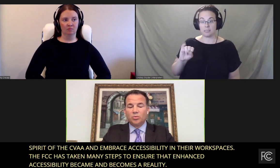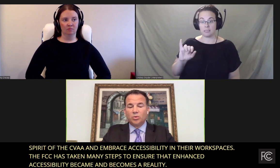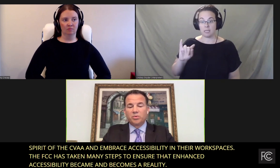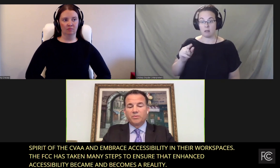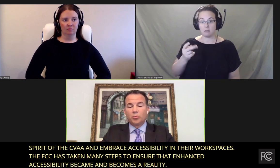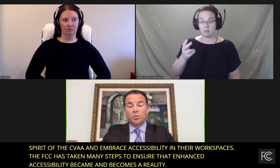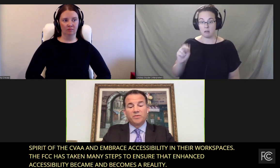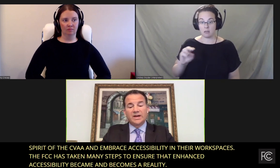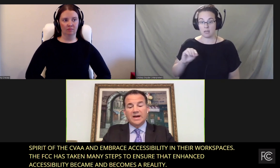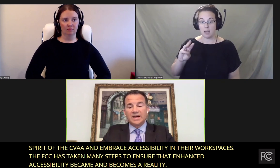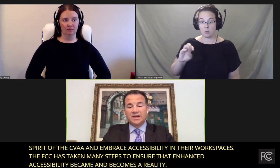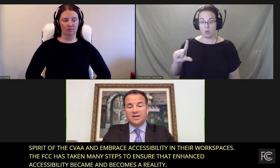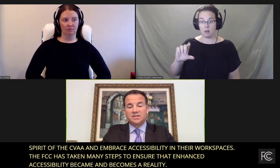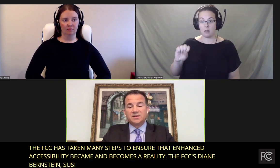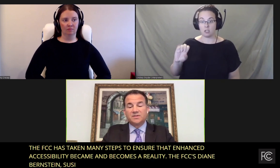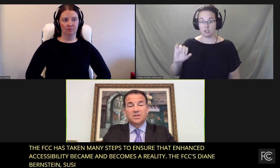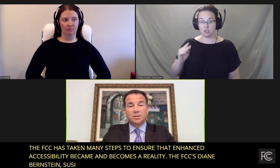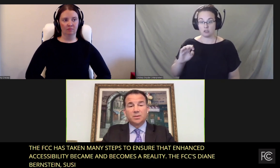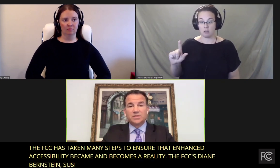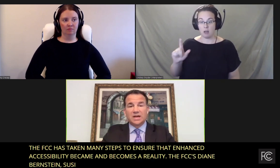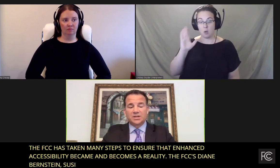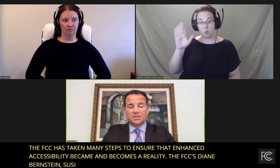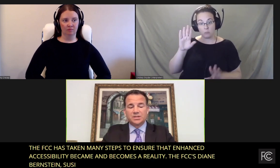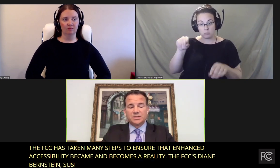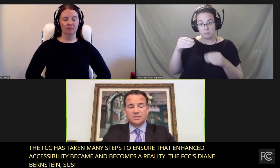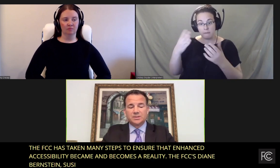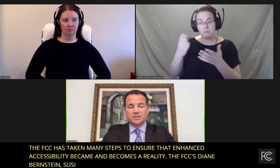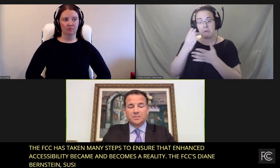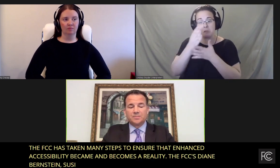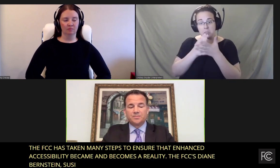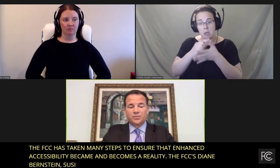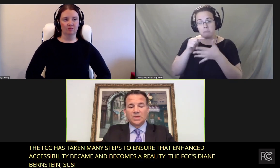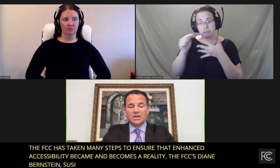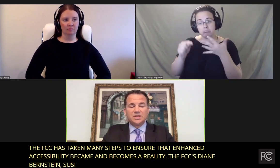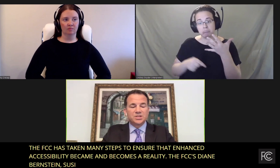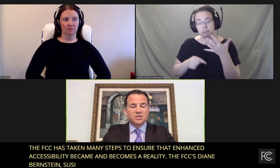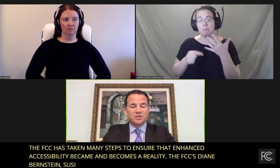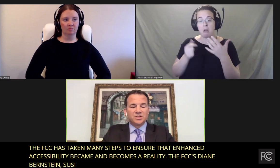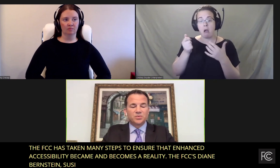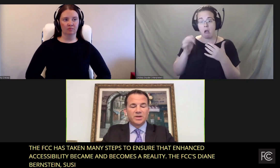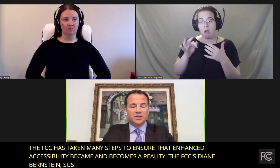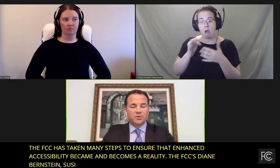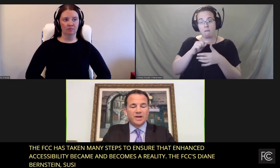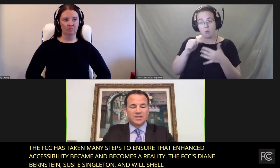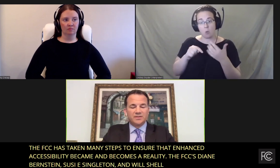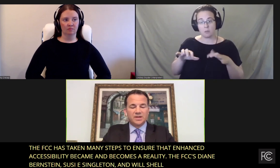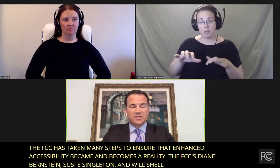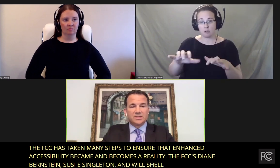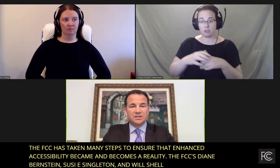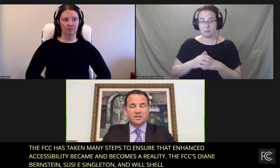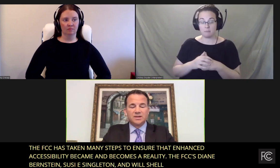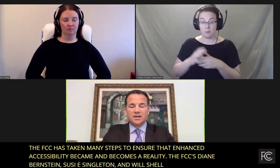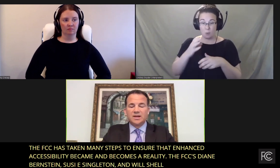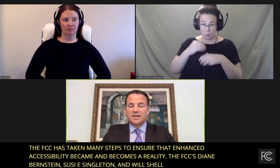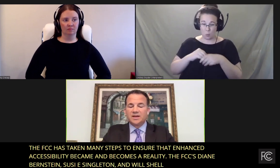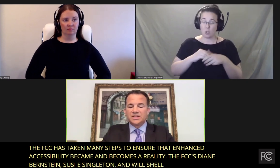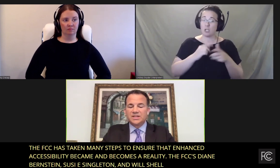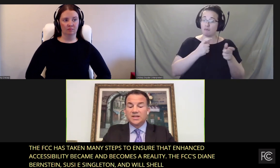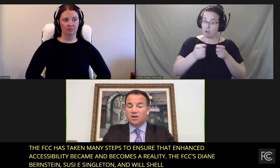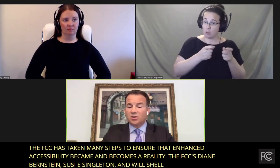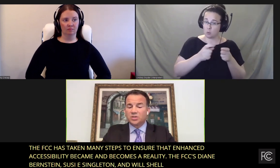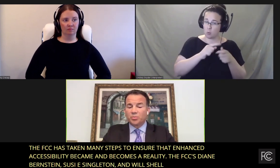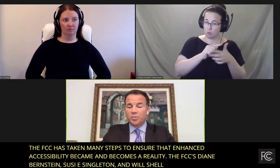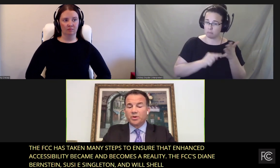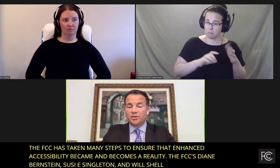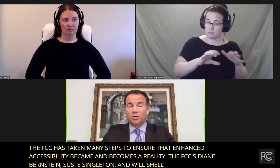will provide highlights of some of those actions. In addition to these regulatory activities, the